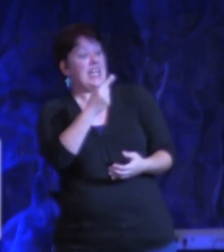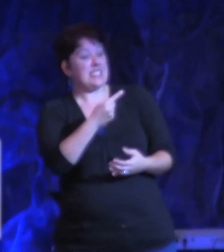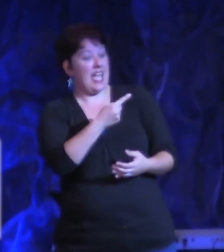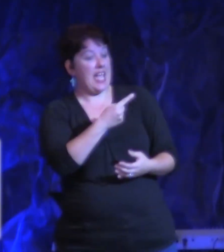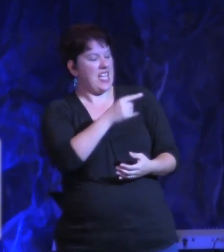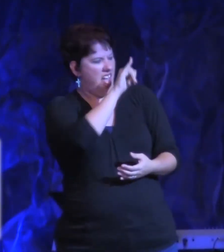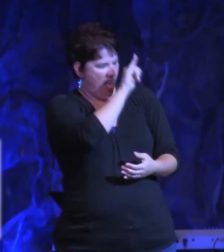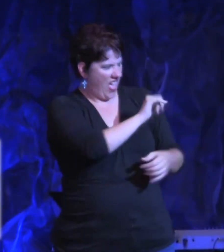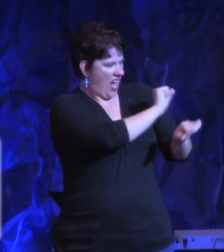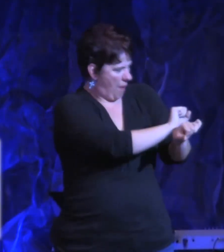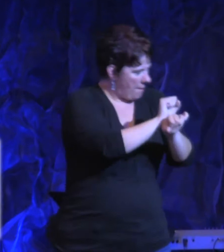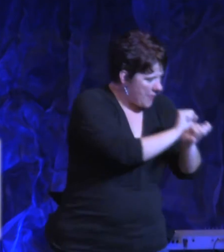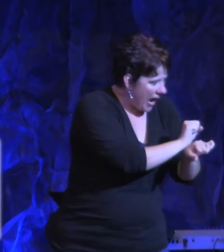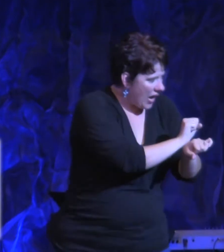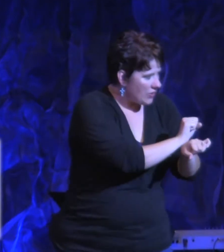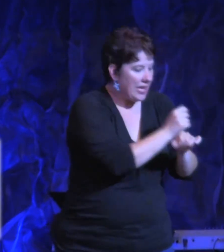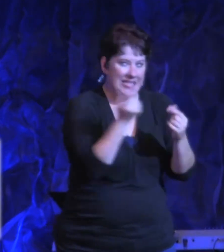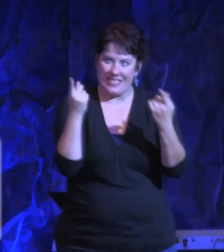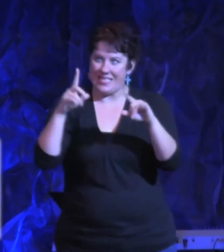Amen.